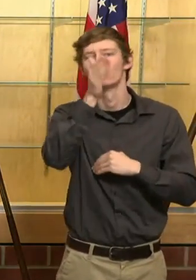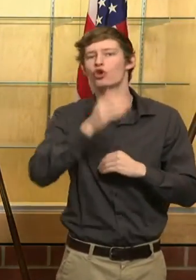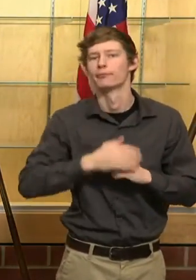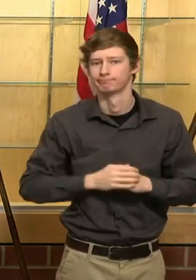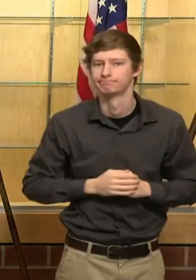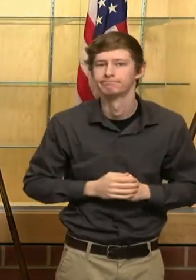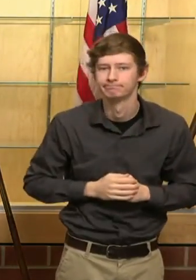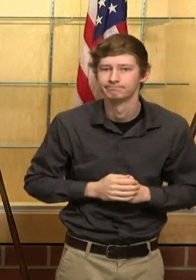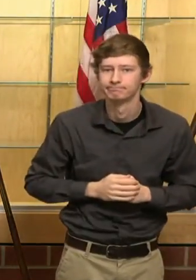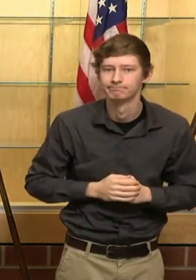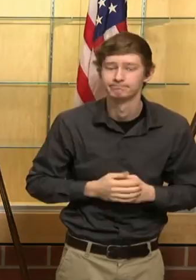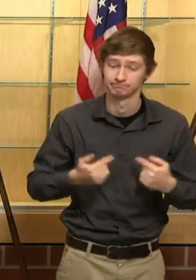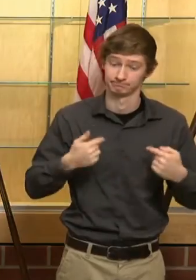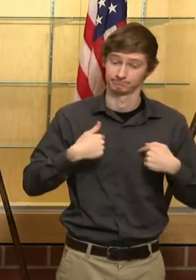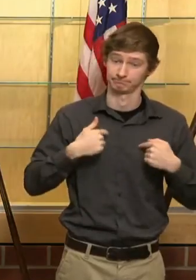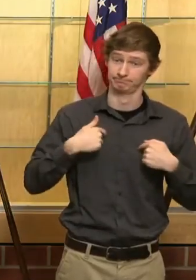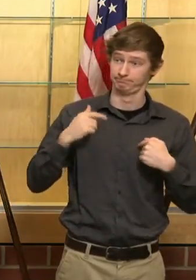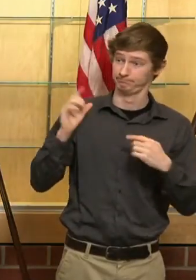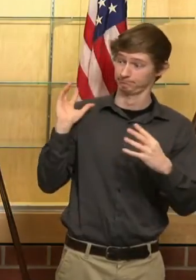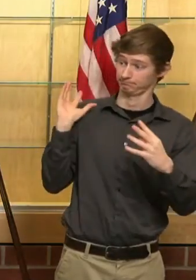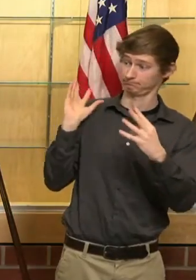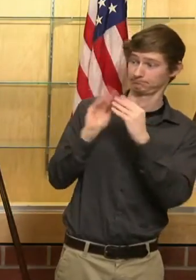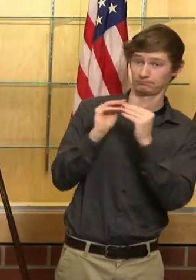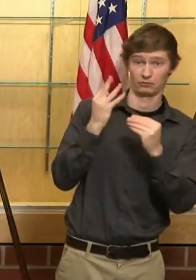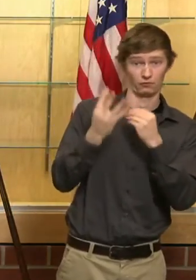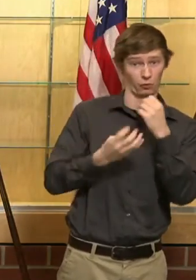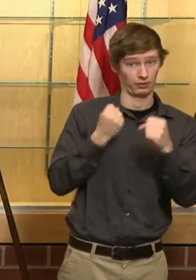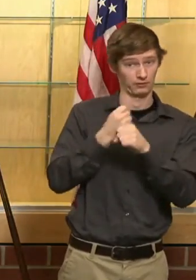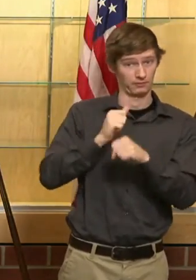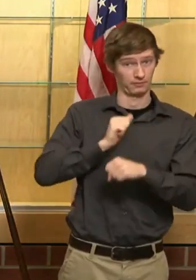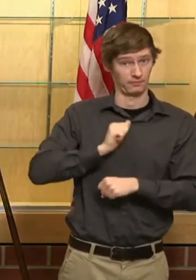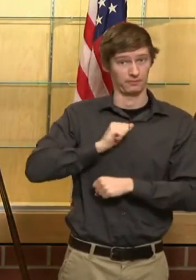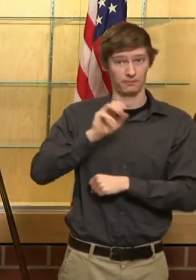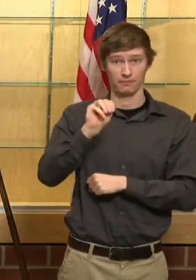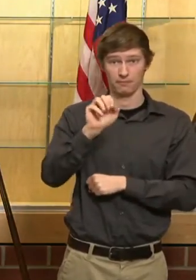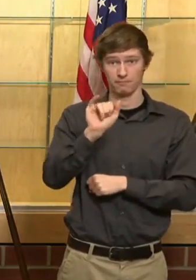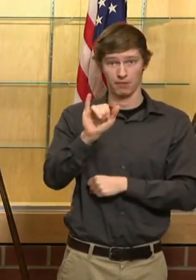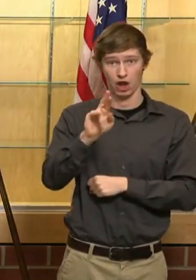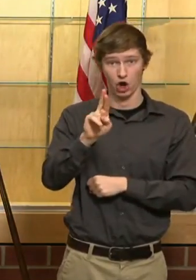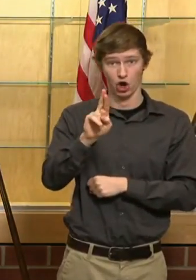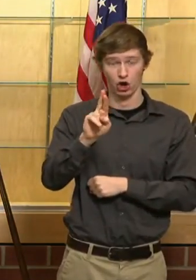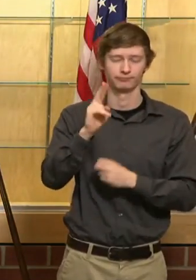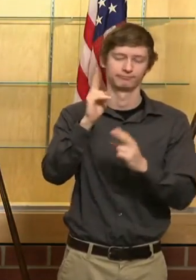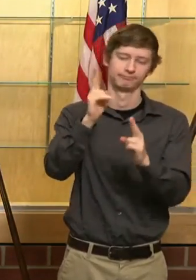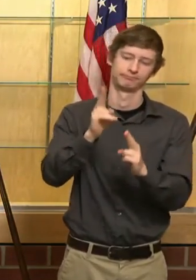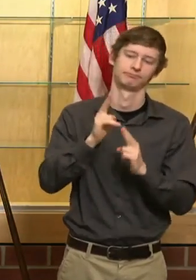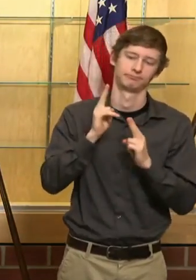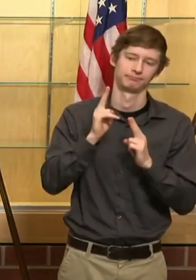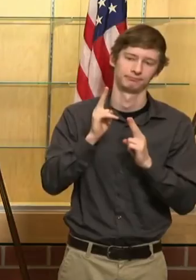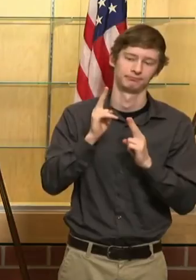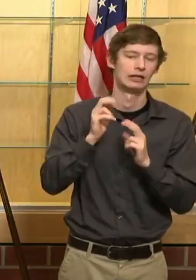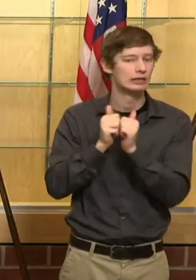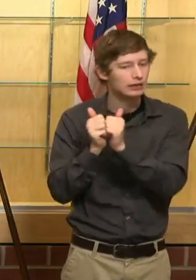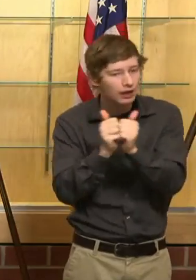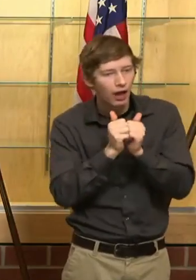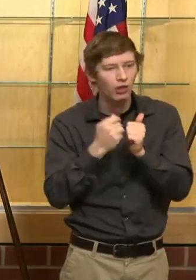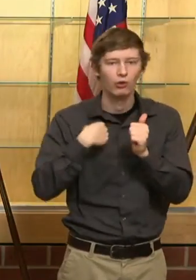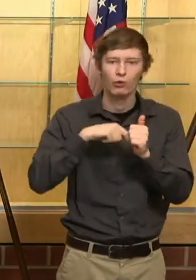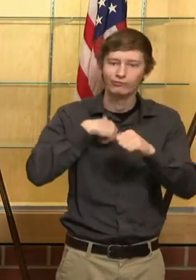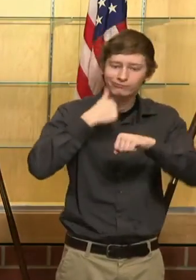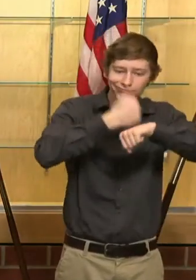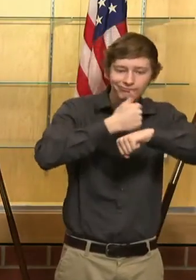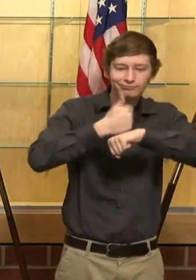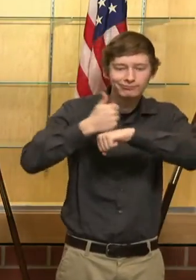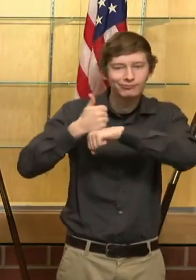the Henry Marsh Elementary School in Churchill. The event is being live streamed on the city's Facebook page. Newly elected members of city